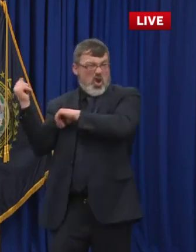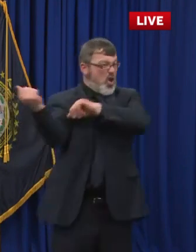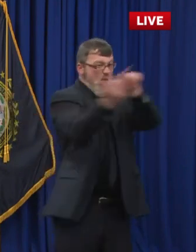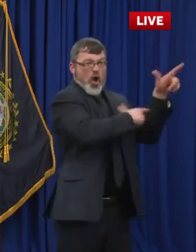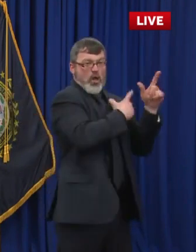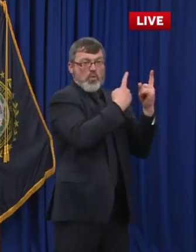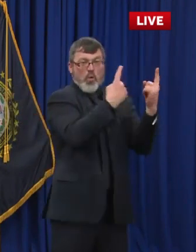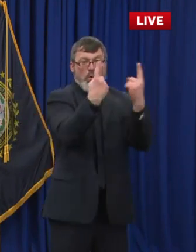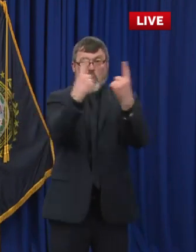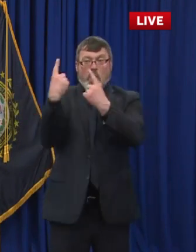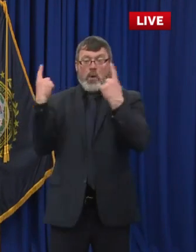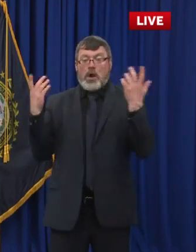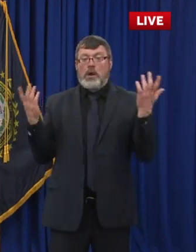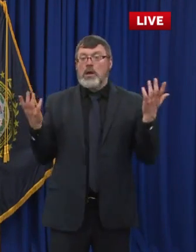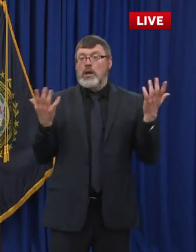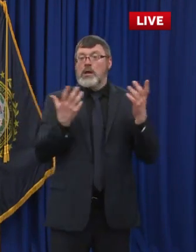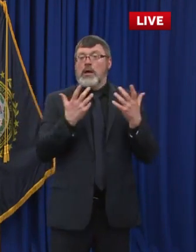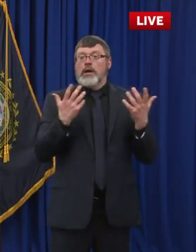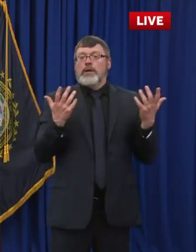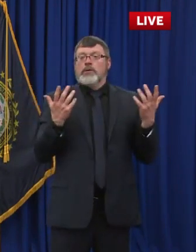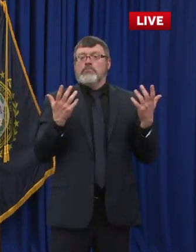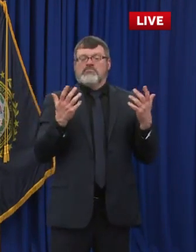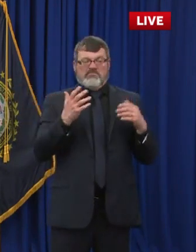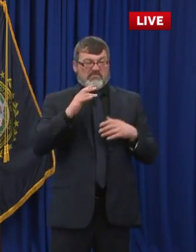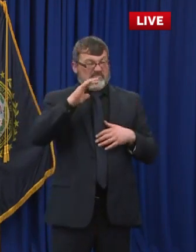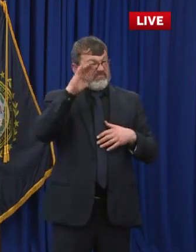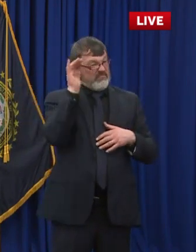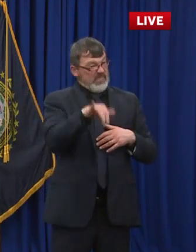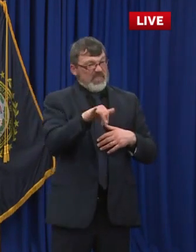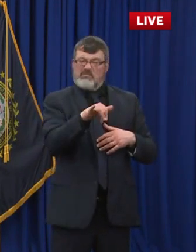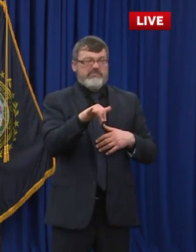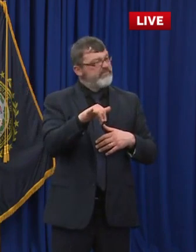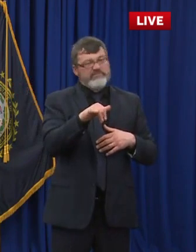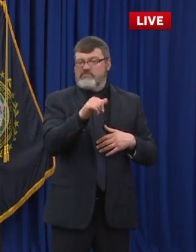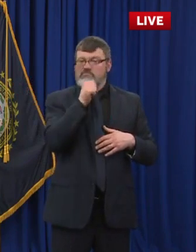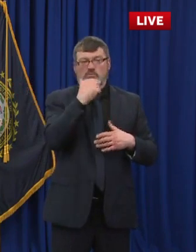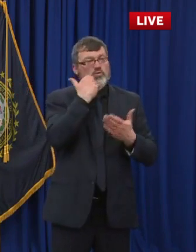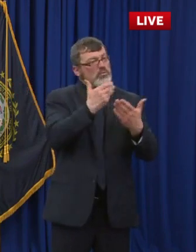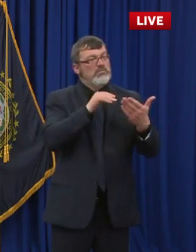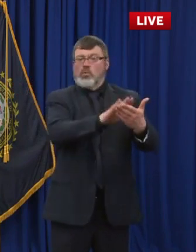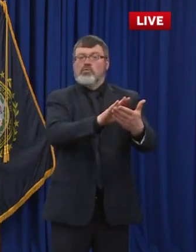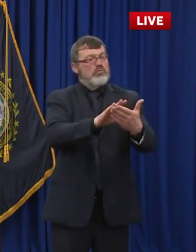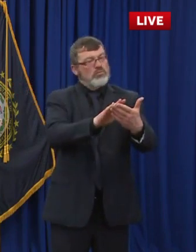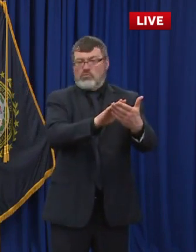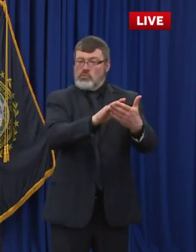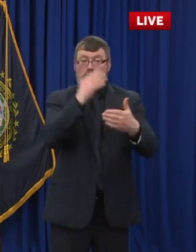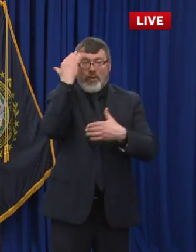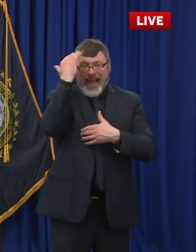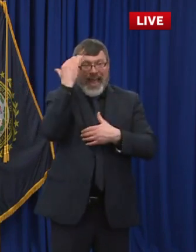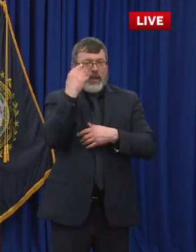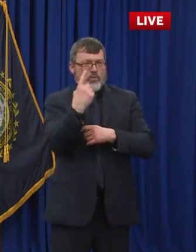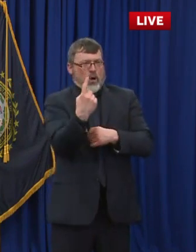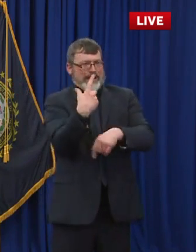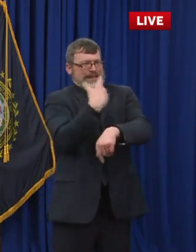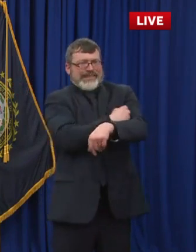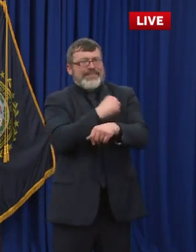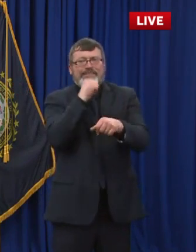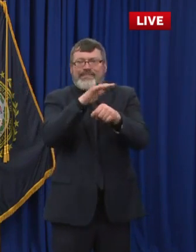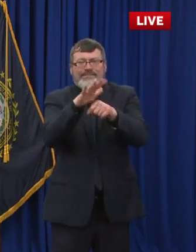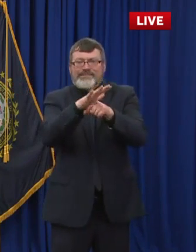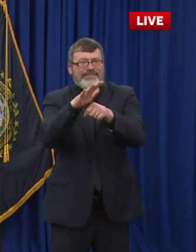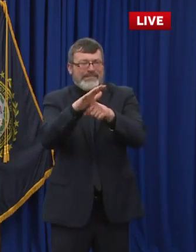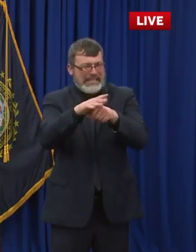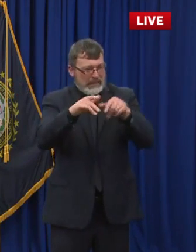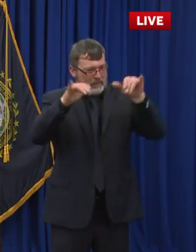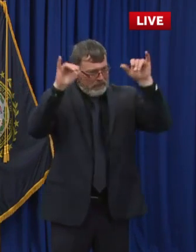fatality from this. So you really need to get the second dose. So yes, one is supposedly better than none, especially when it comes to the symptoms.